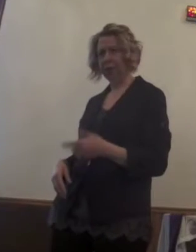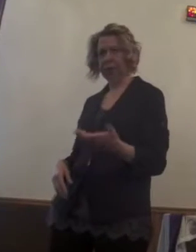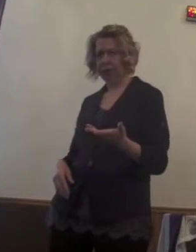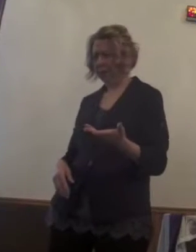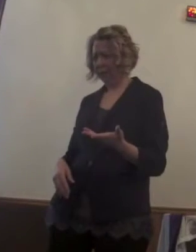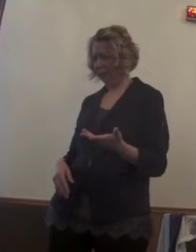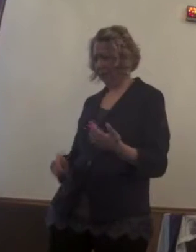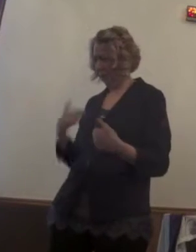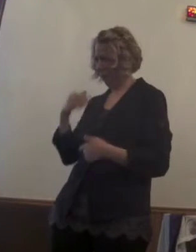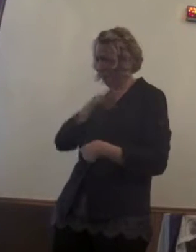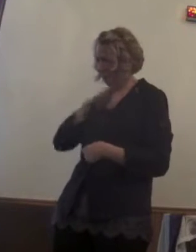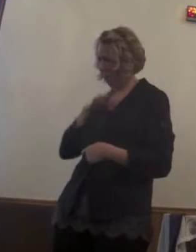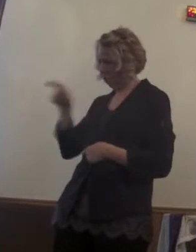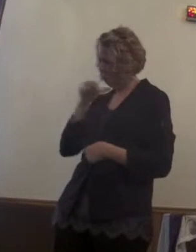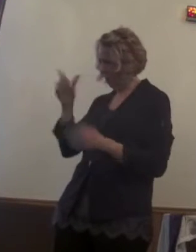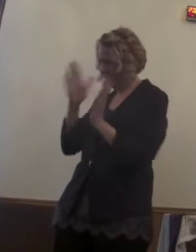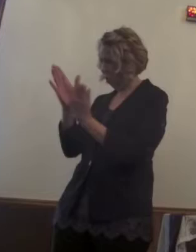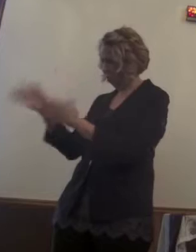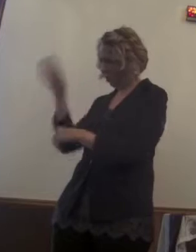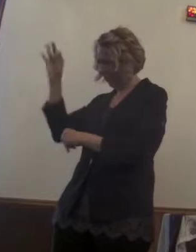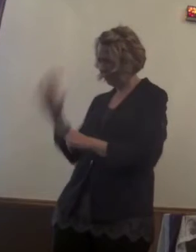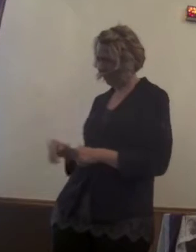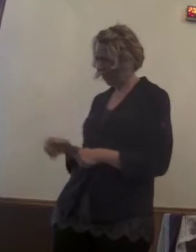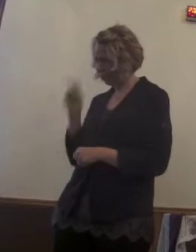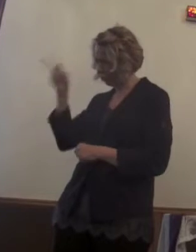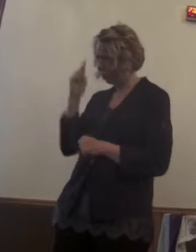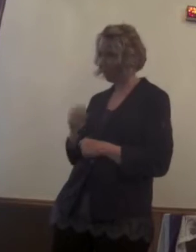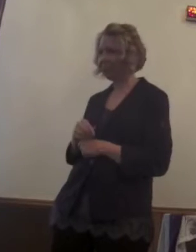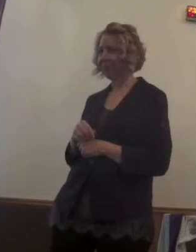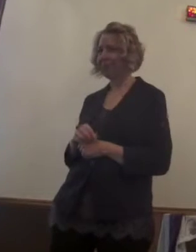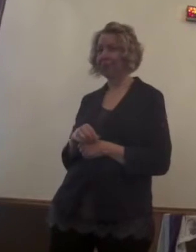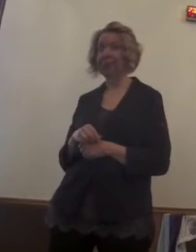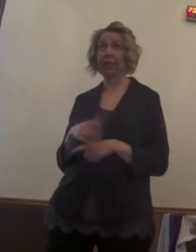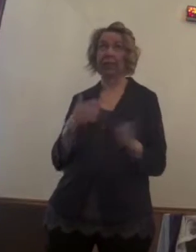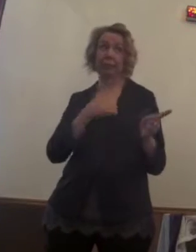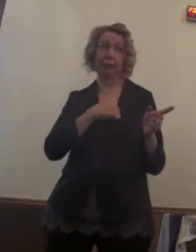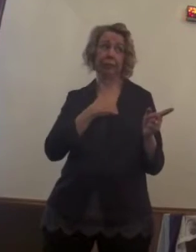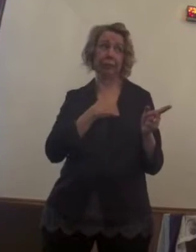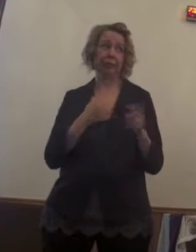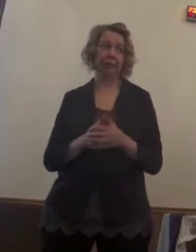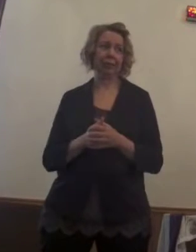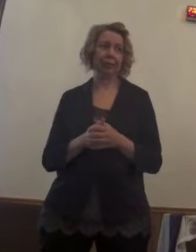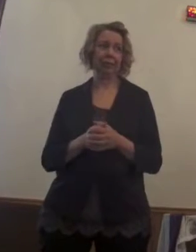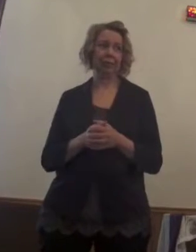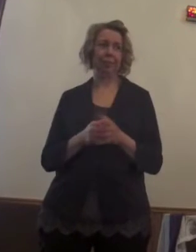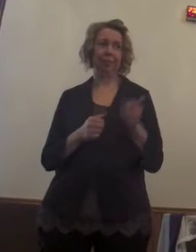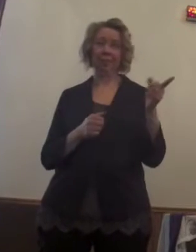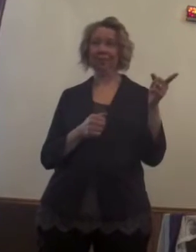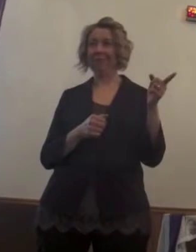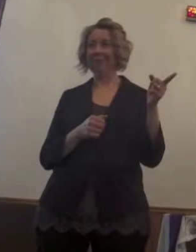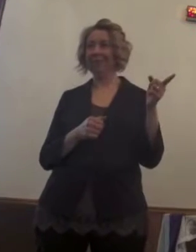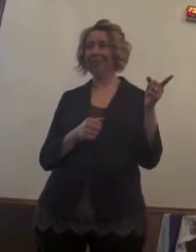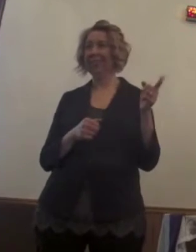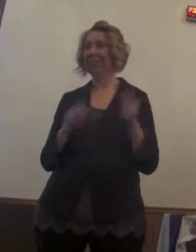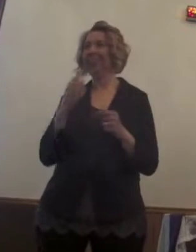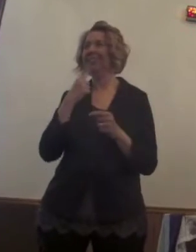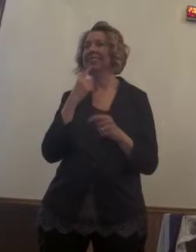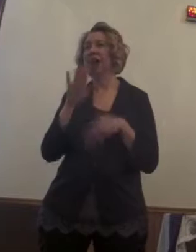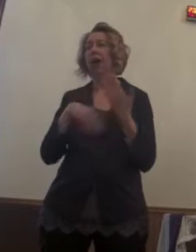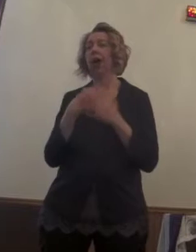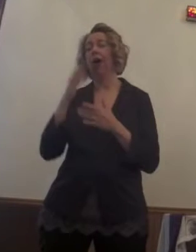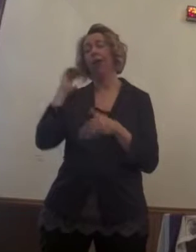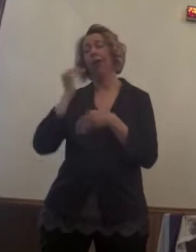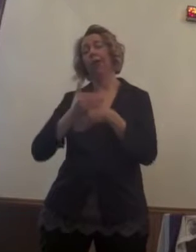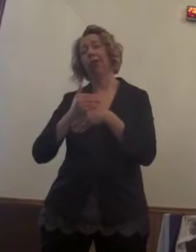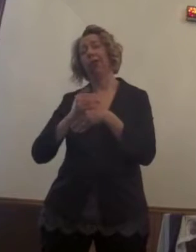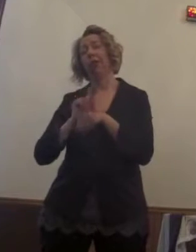board, but I hope not. But that's a different kind of regret. Yeah, one in the morning. Yeah, they're all asleep at one